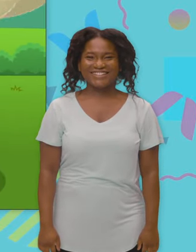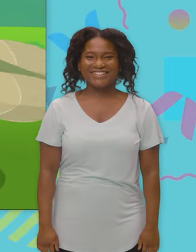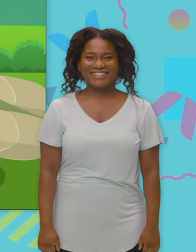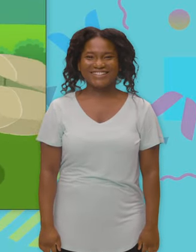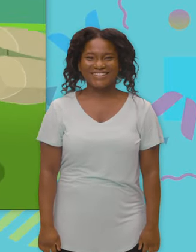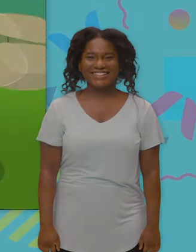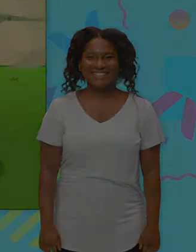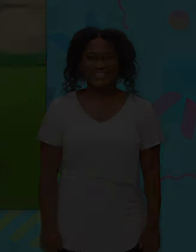Dinosaur, Dinosaur, Dinosaur,